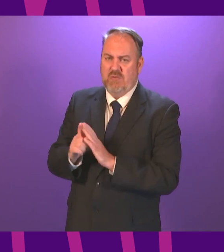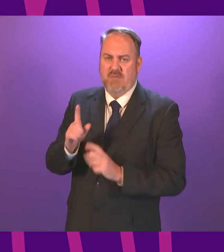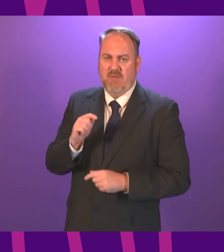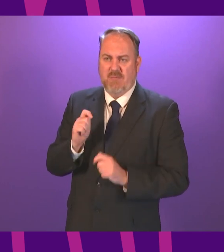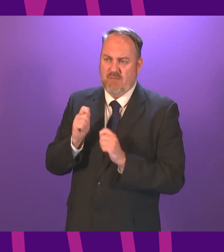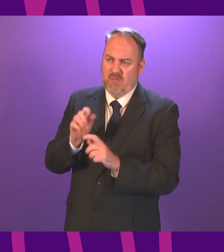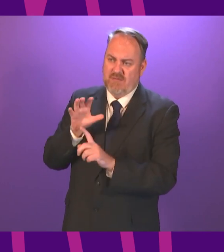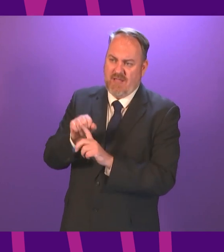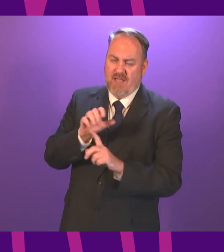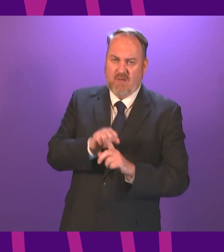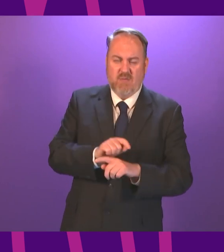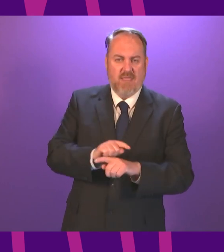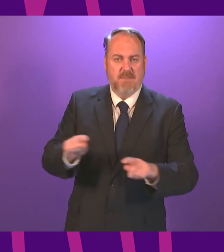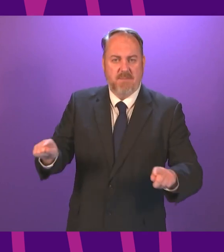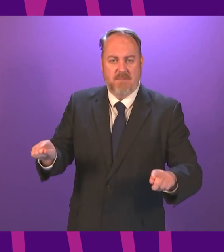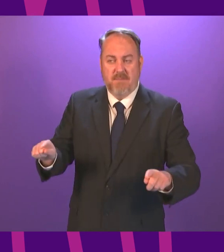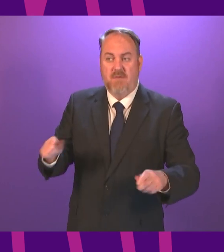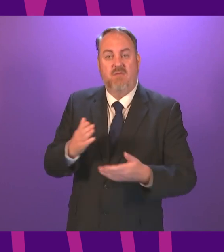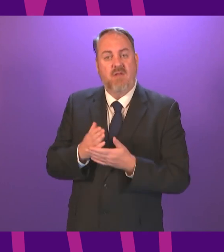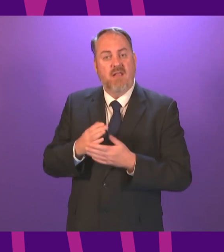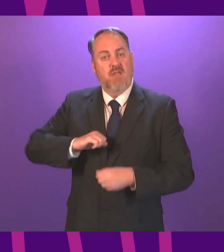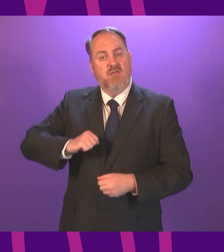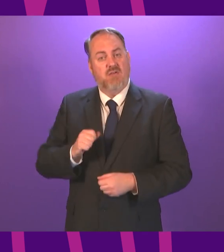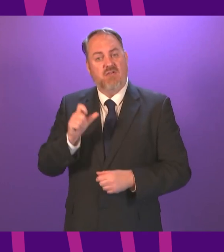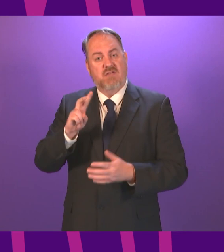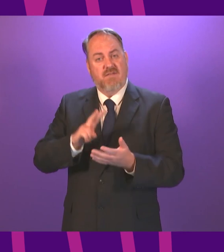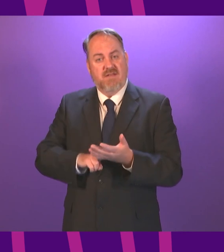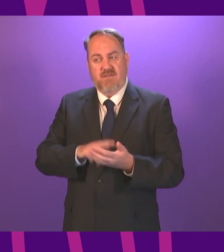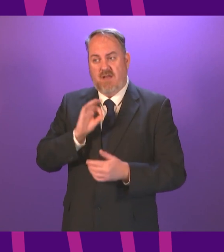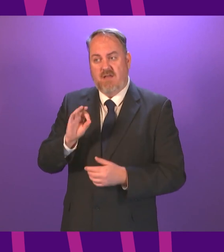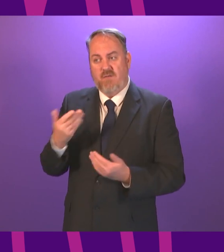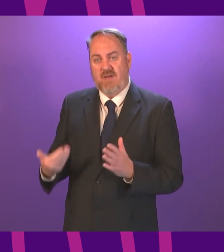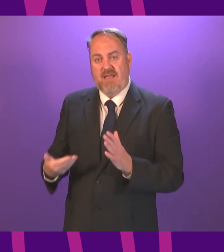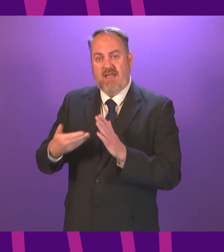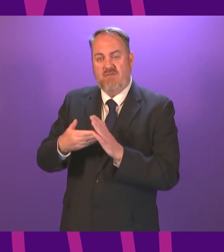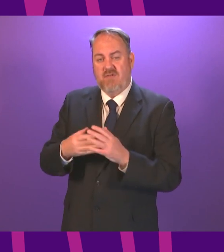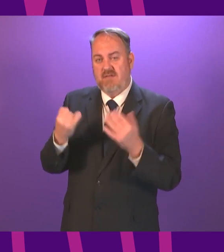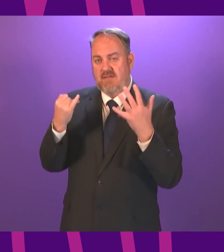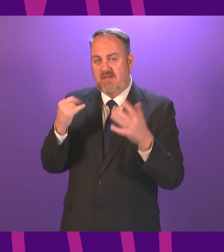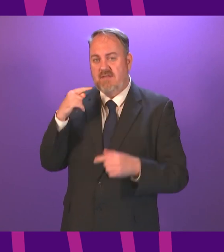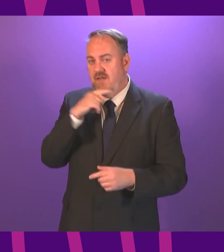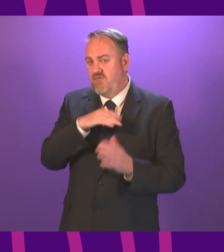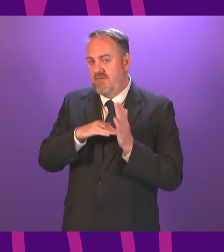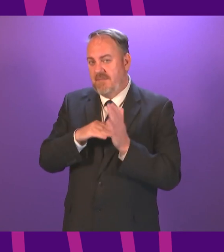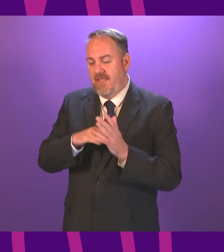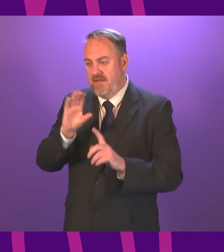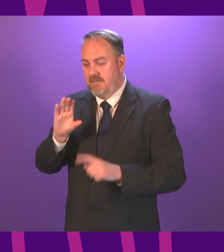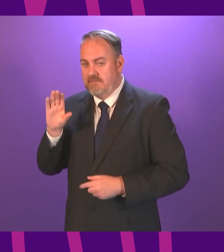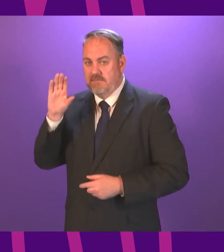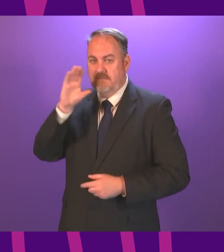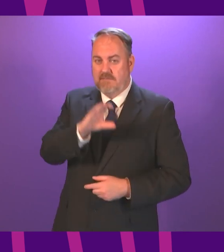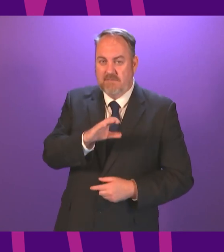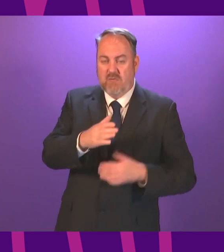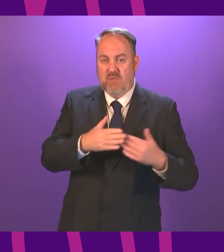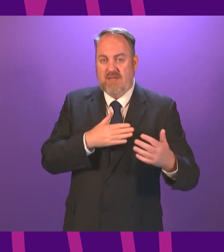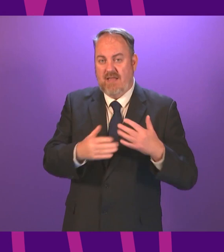to confront this challenge head on the Scottish Conservatives called for an additional 600 million to tackle the NHS treatment backlog